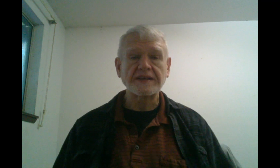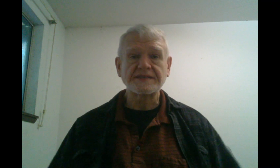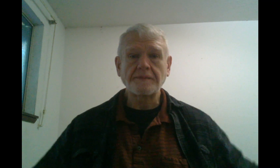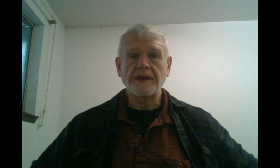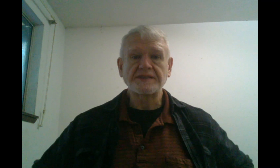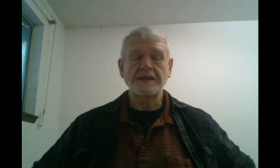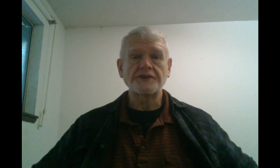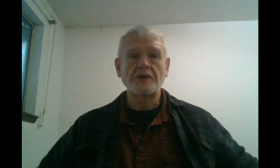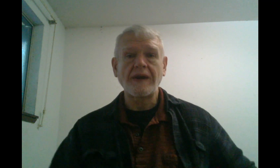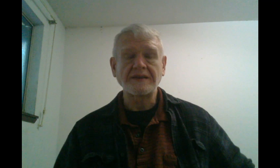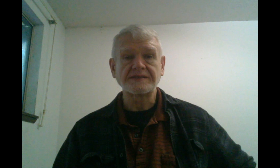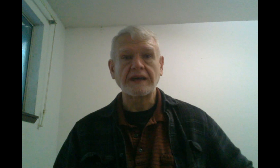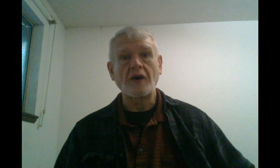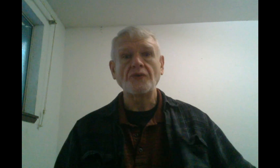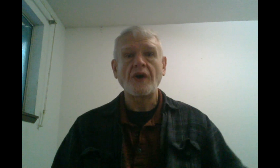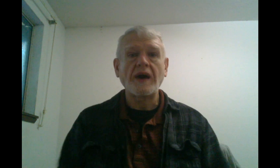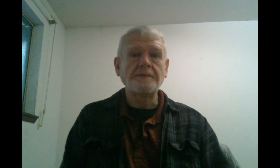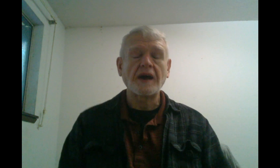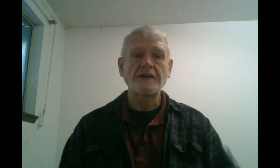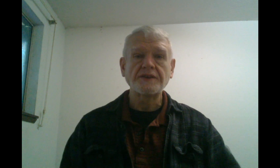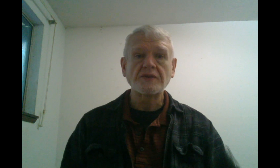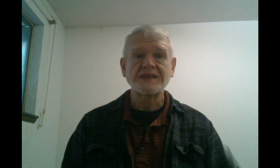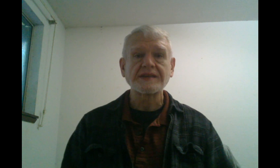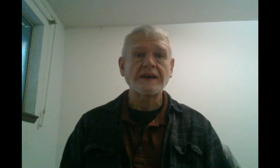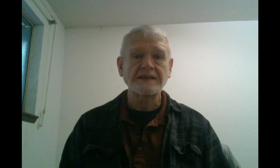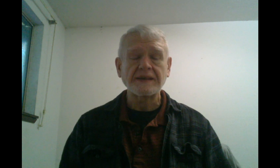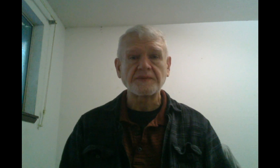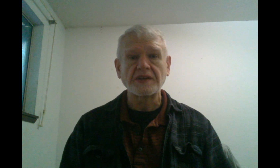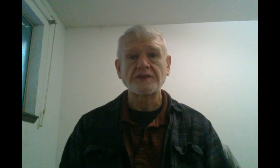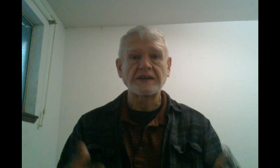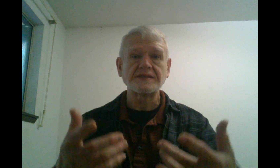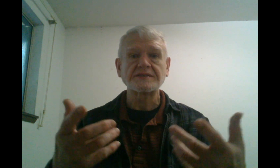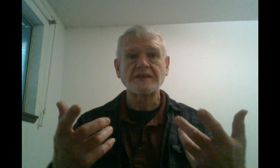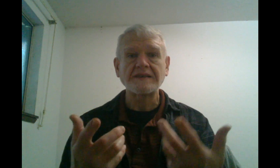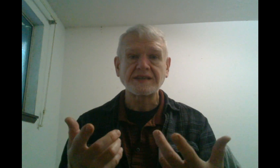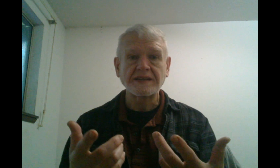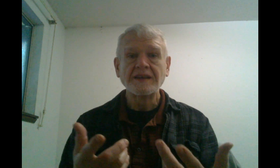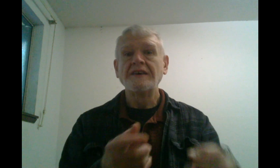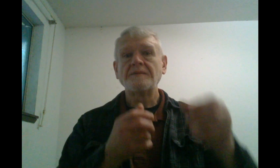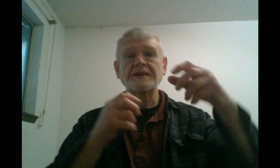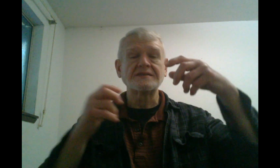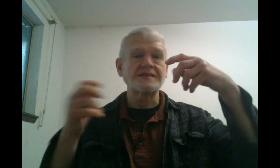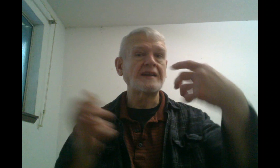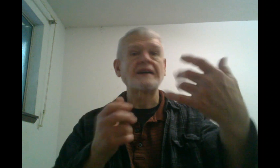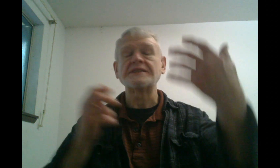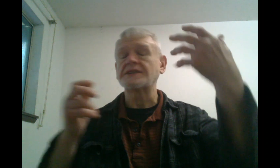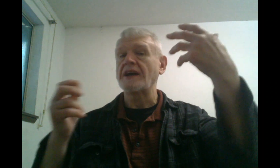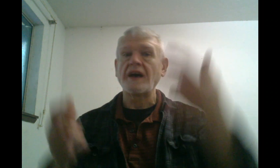into some place and then turn around and say, oh, no, I'm not going to do this. I got accepted into transitional housing because then I just got to